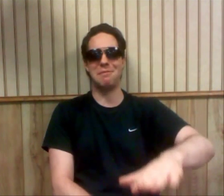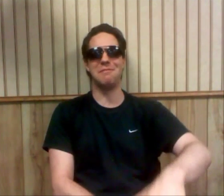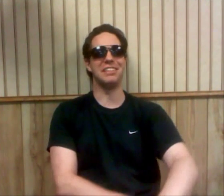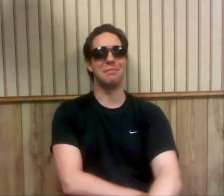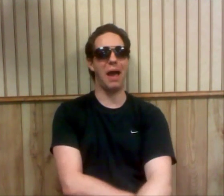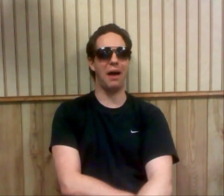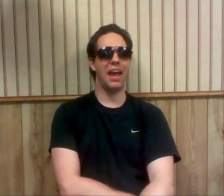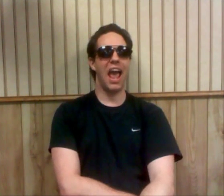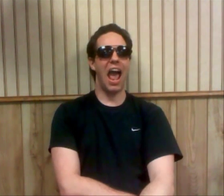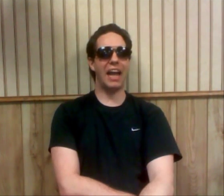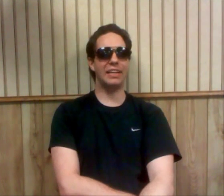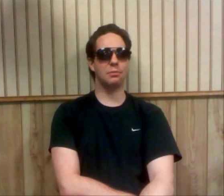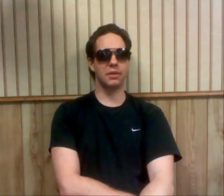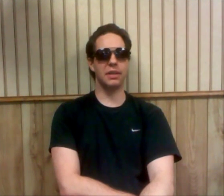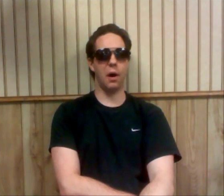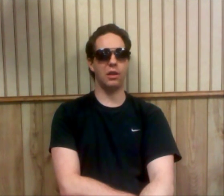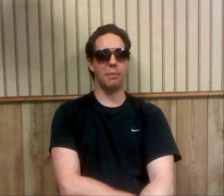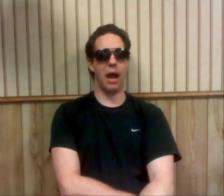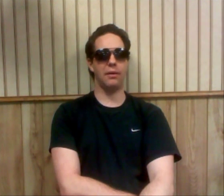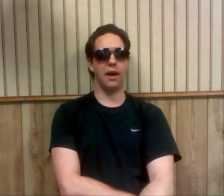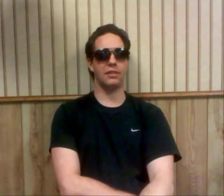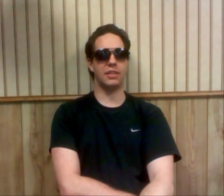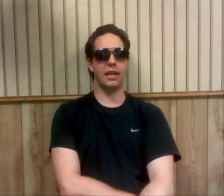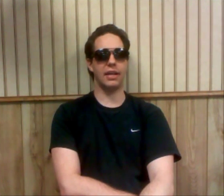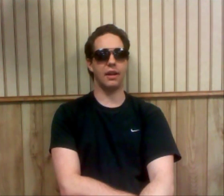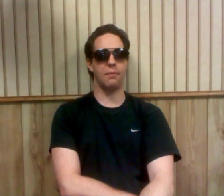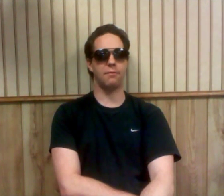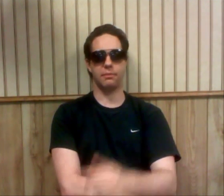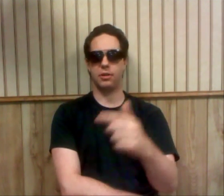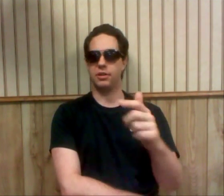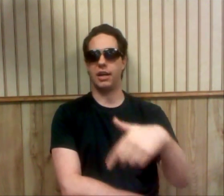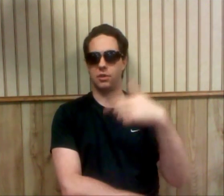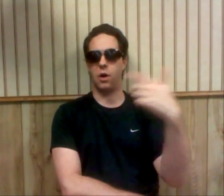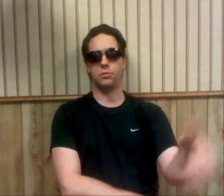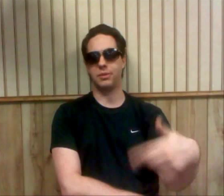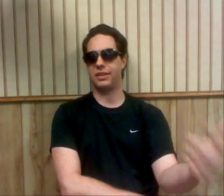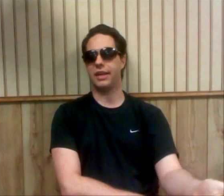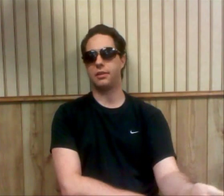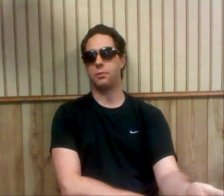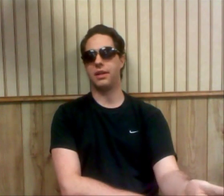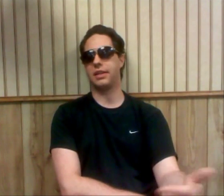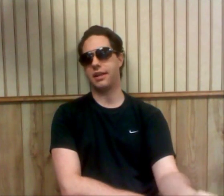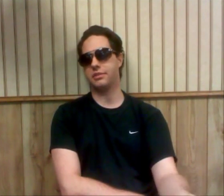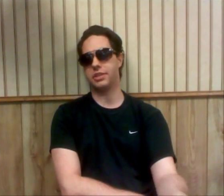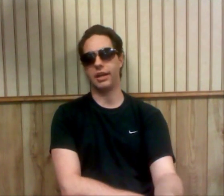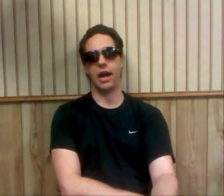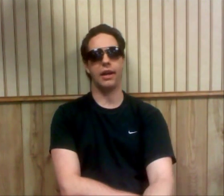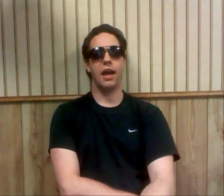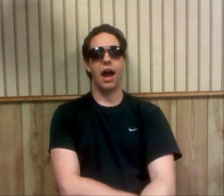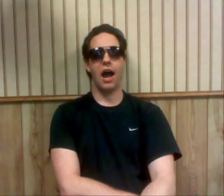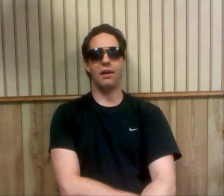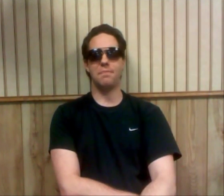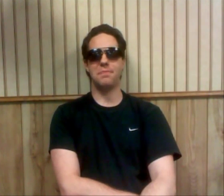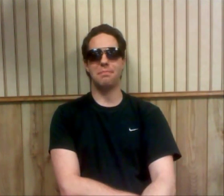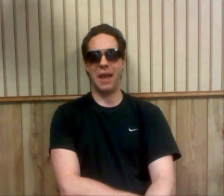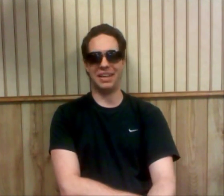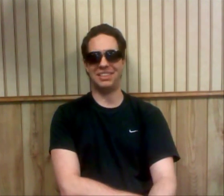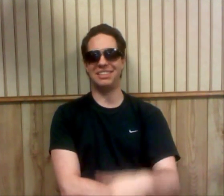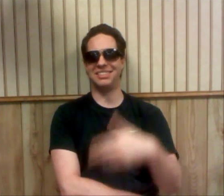movie is about. And it's really all about us setting it up for the good guys to ultimately get their win at the end of Jedi. Patience,